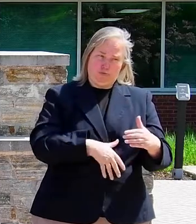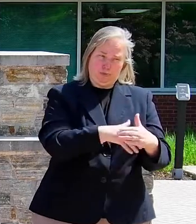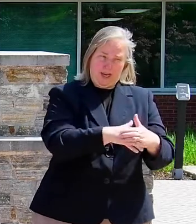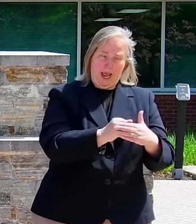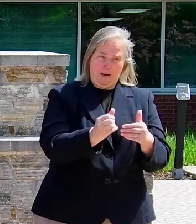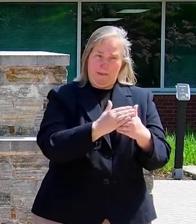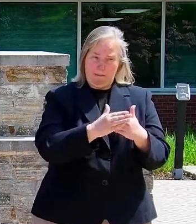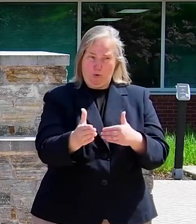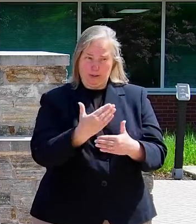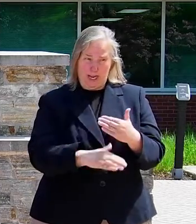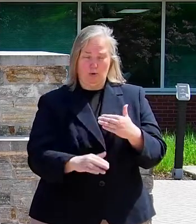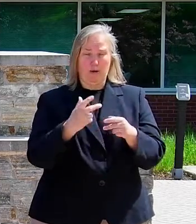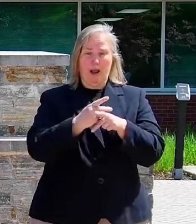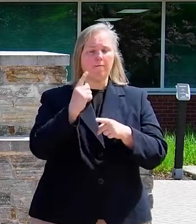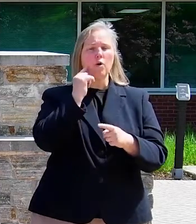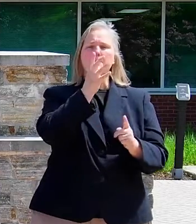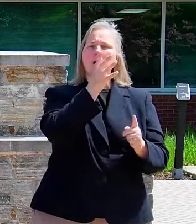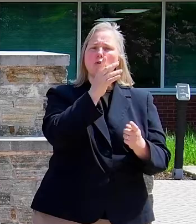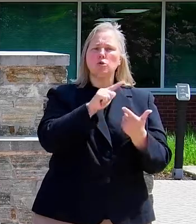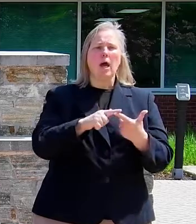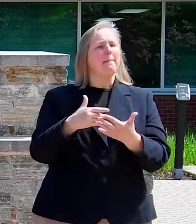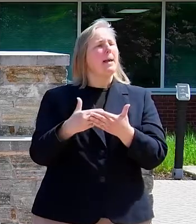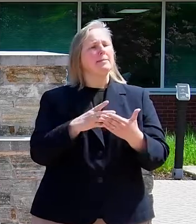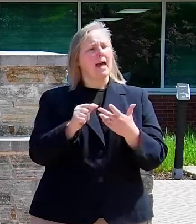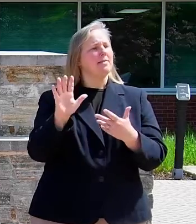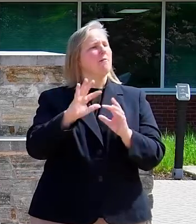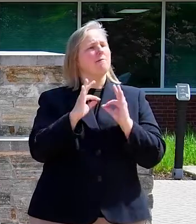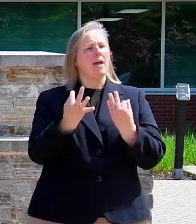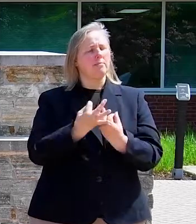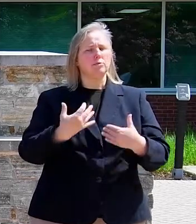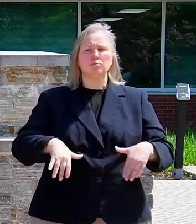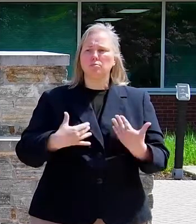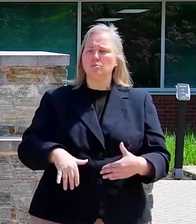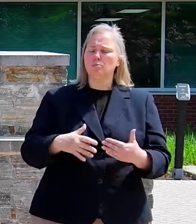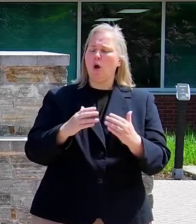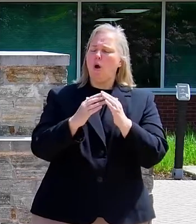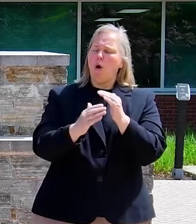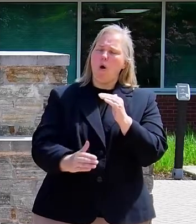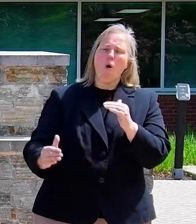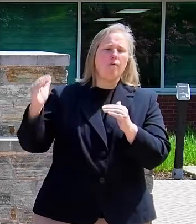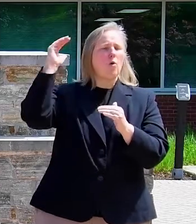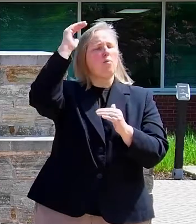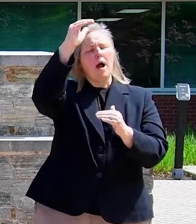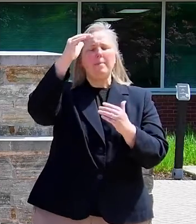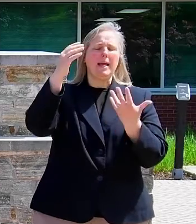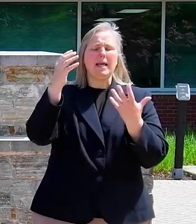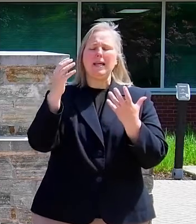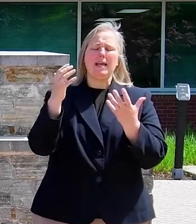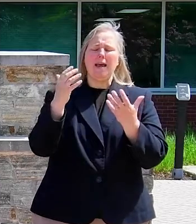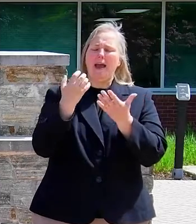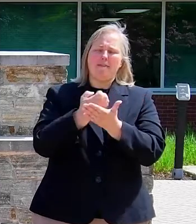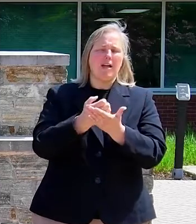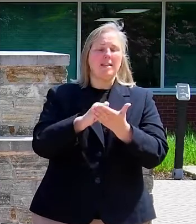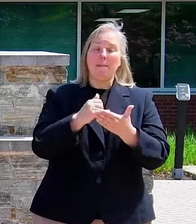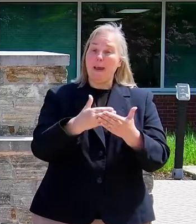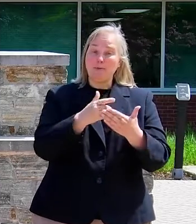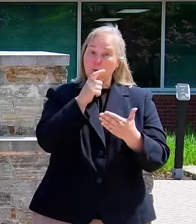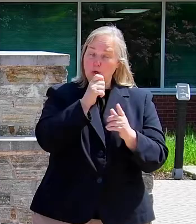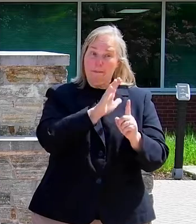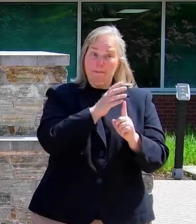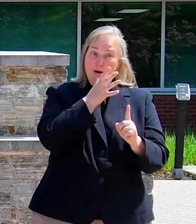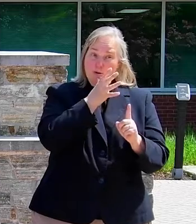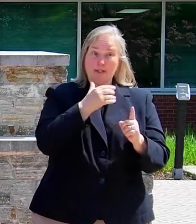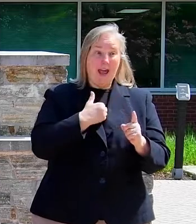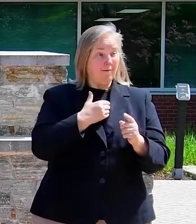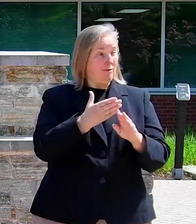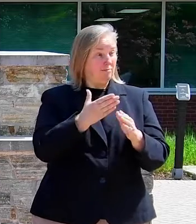for mothers, babies, and their families. There is overwhelming evidence that babies whose mothers have prenatal care have